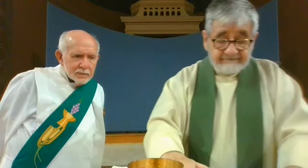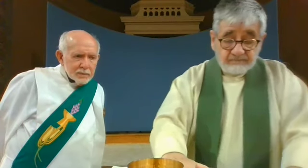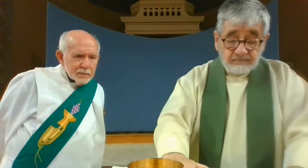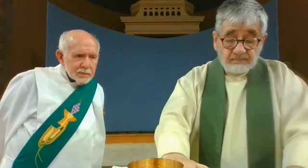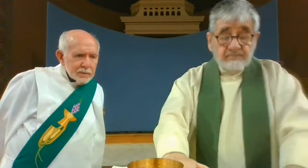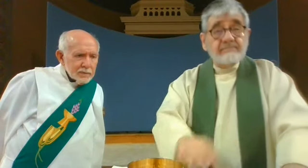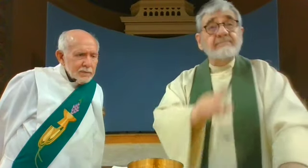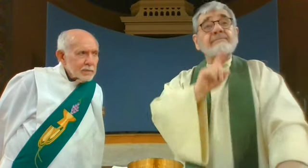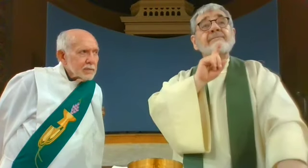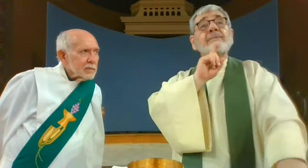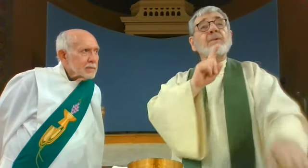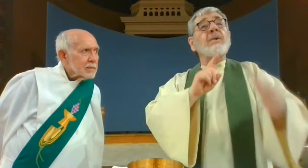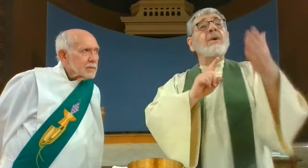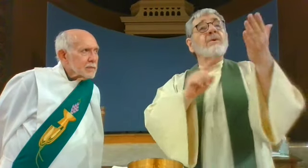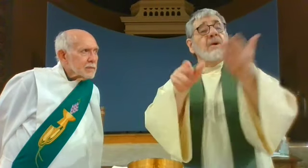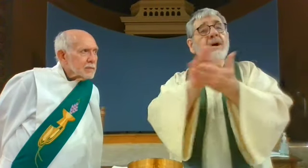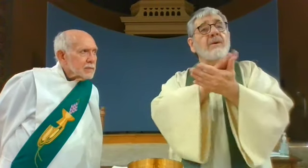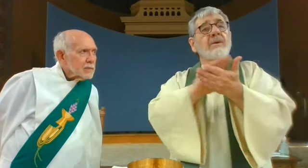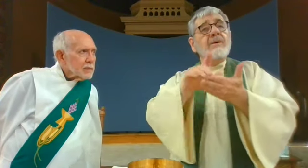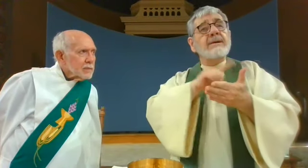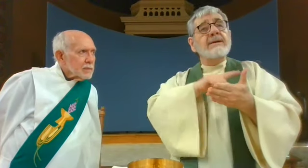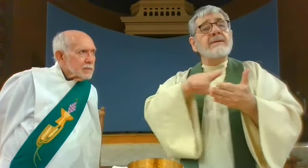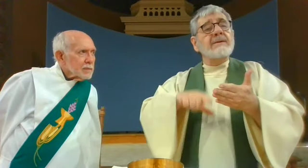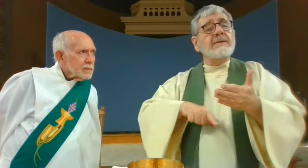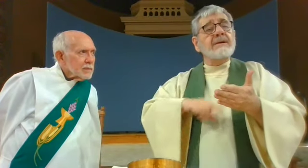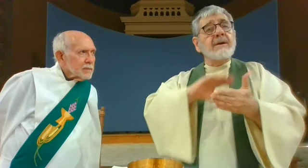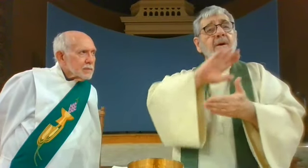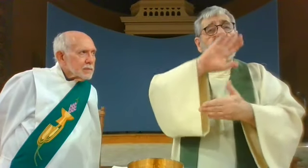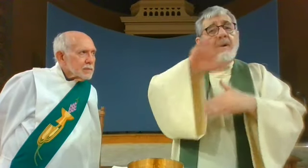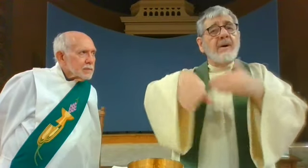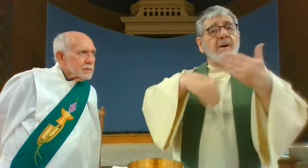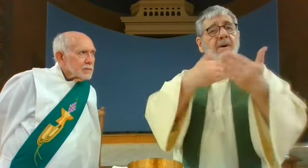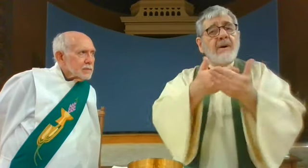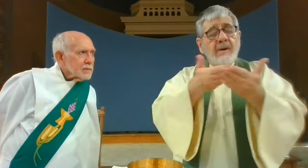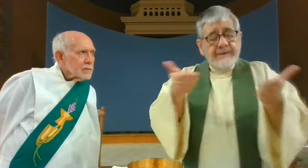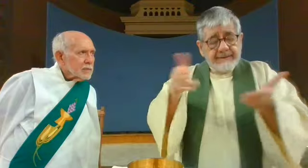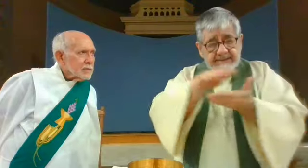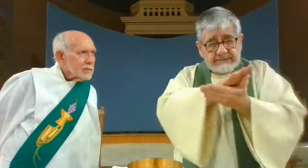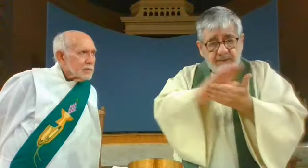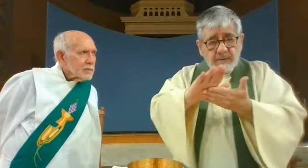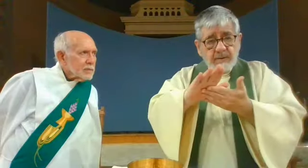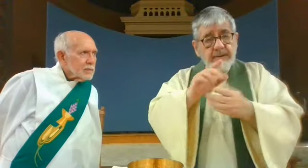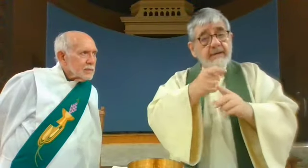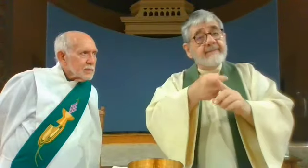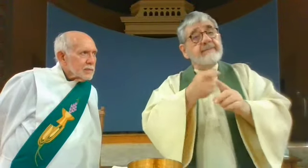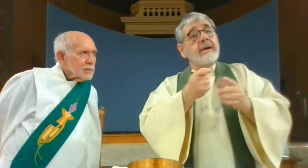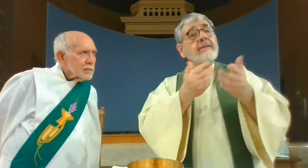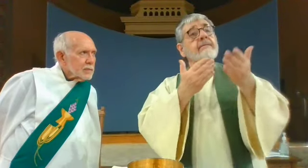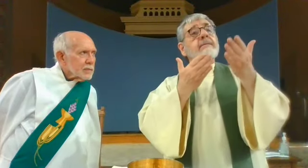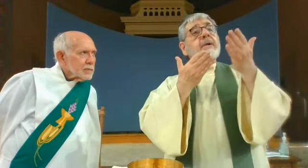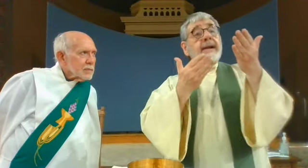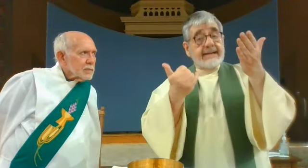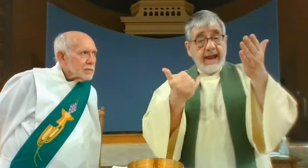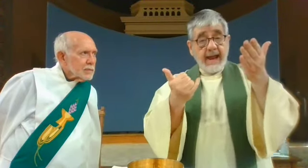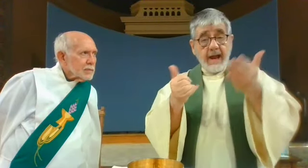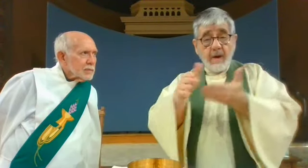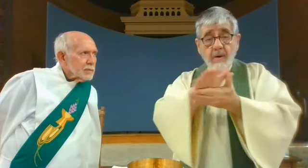You are indeed holy, O Lord, the fount of all holiness. Make holy, therefore,